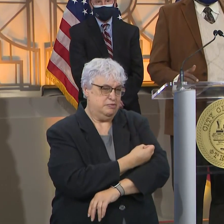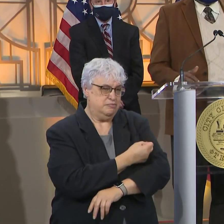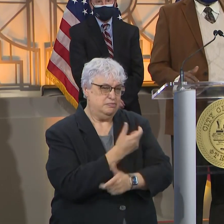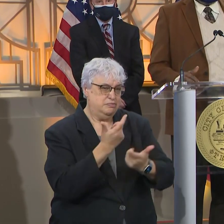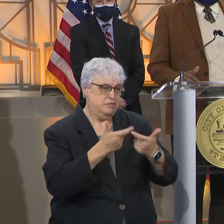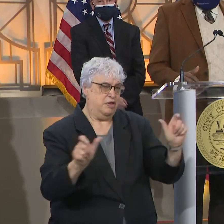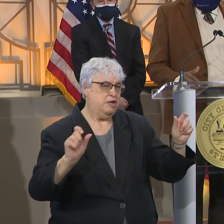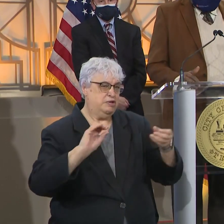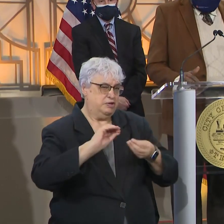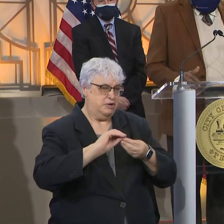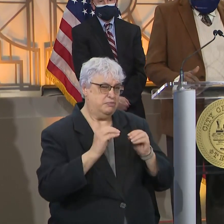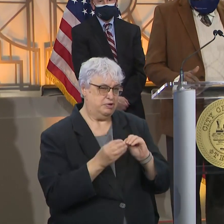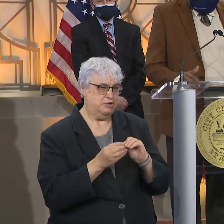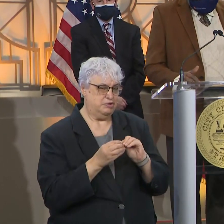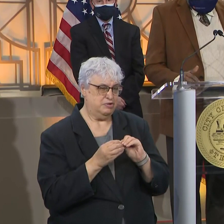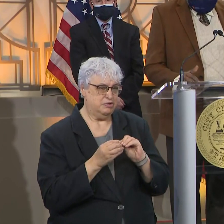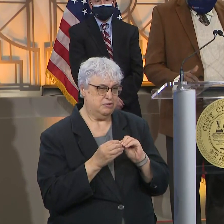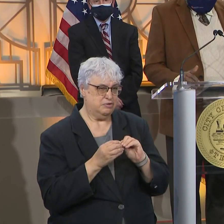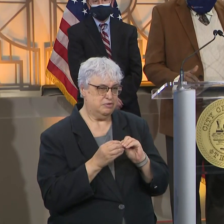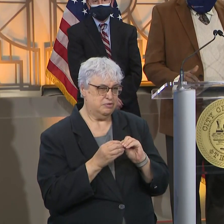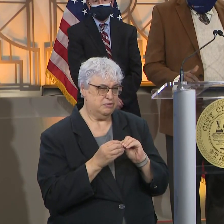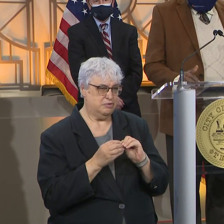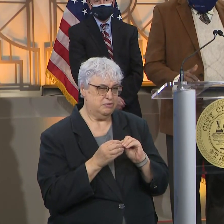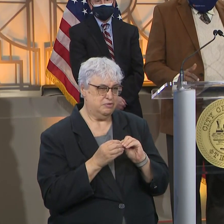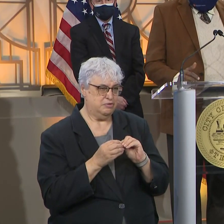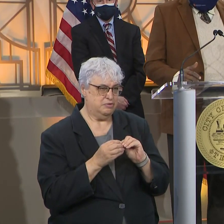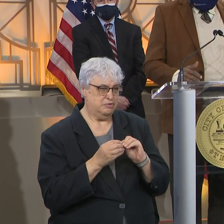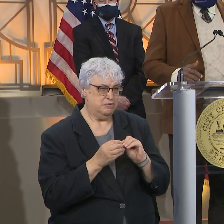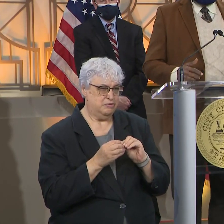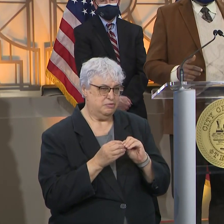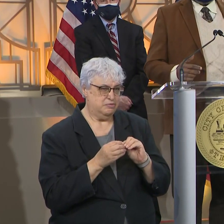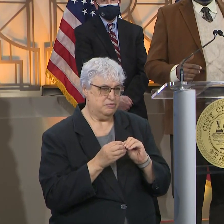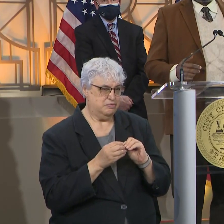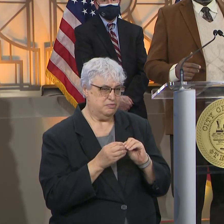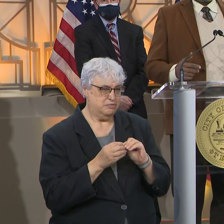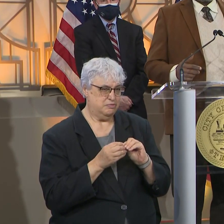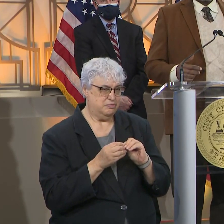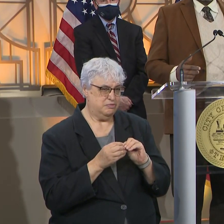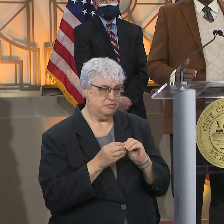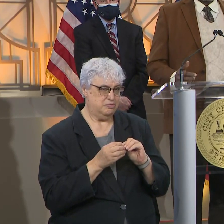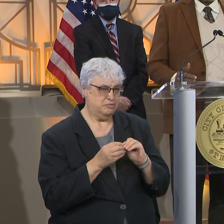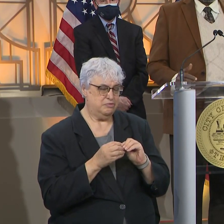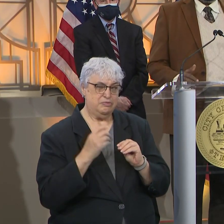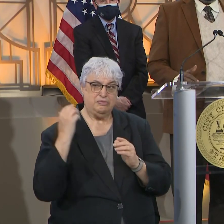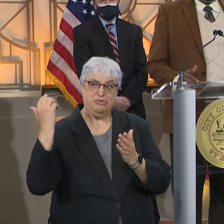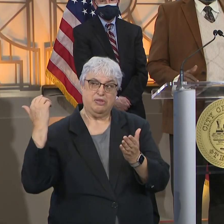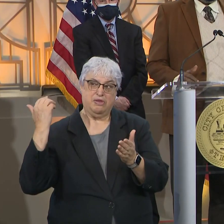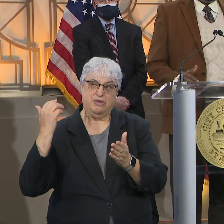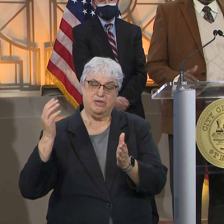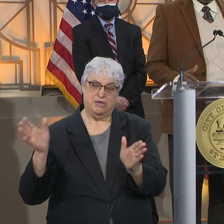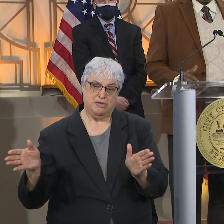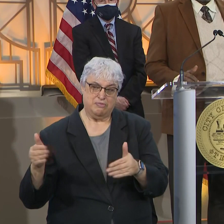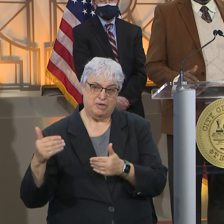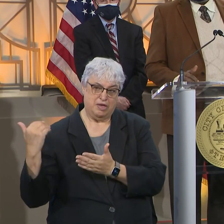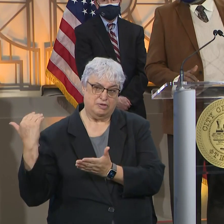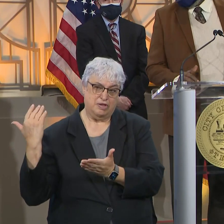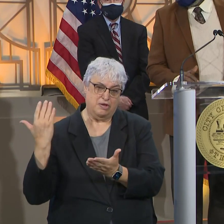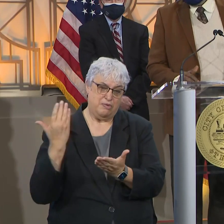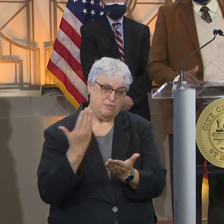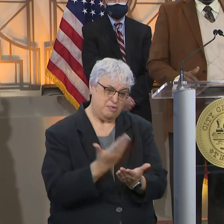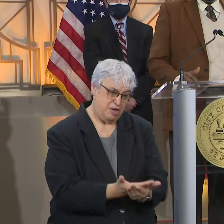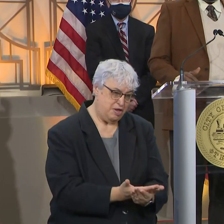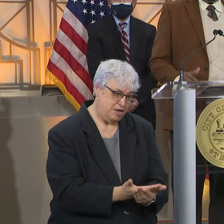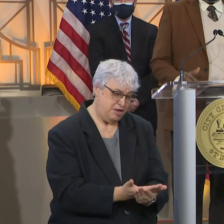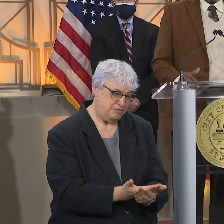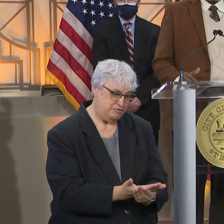large quantity of vaccines. As supplies are received, our plan is to, in